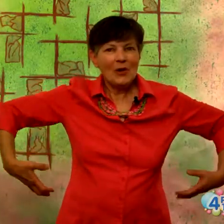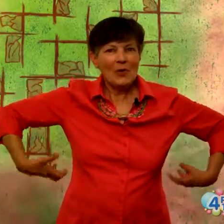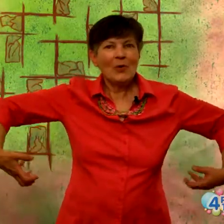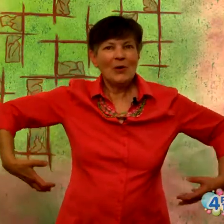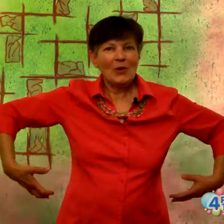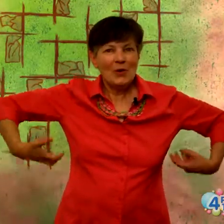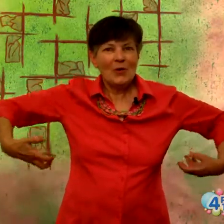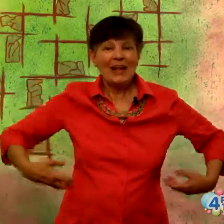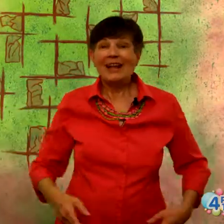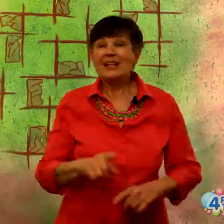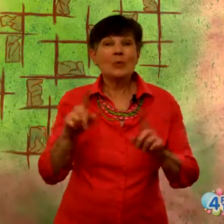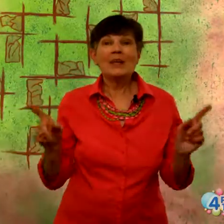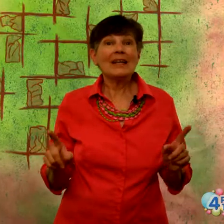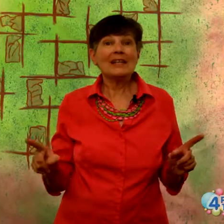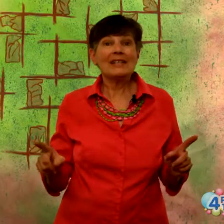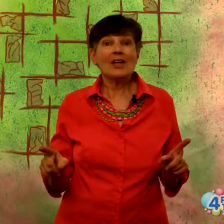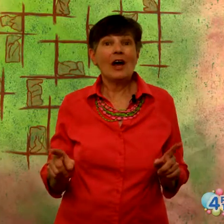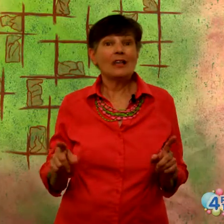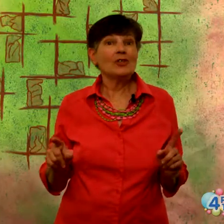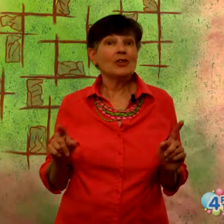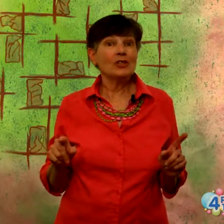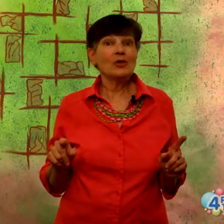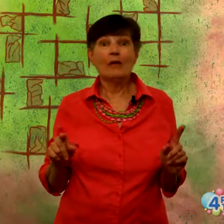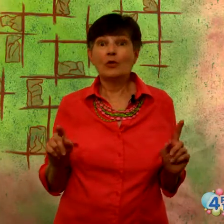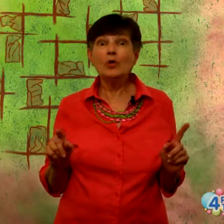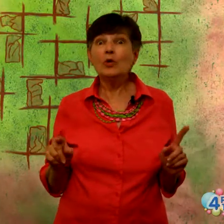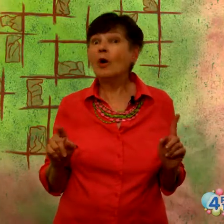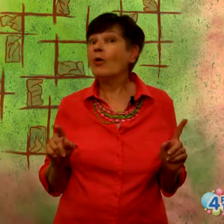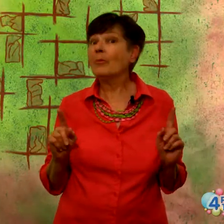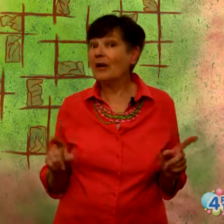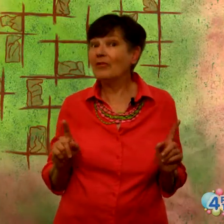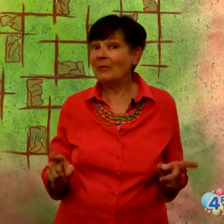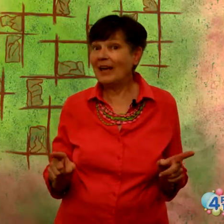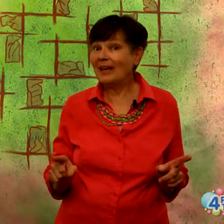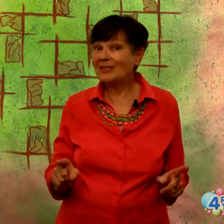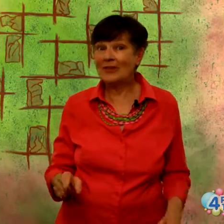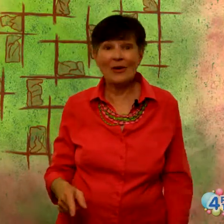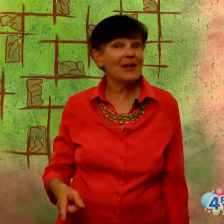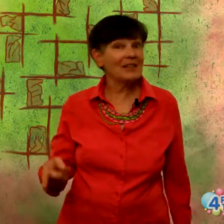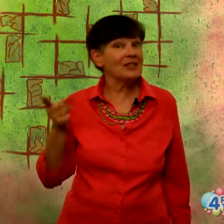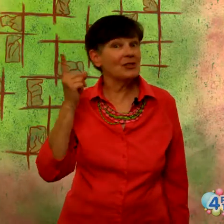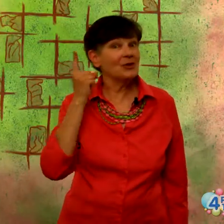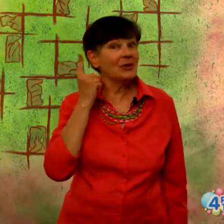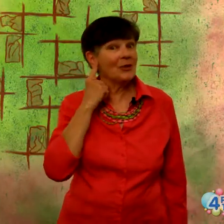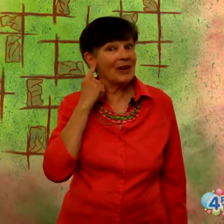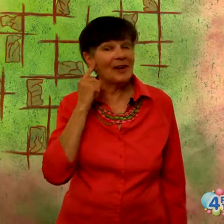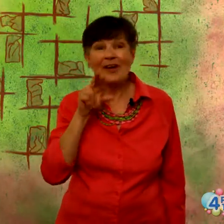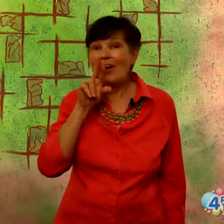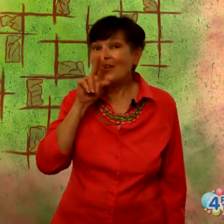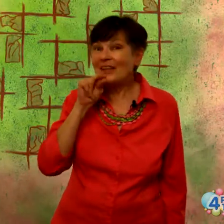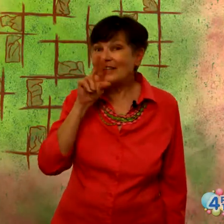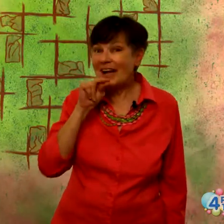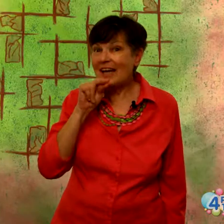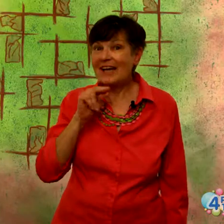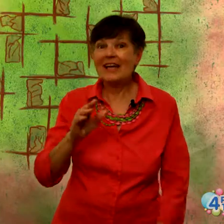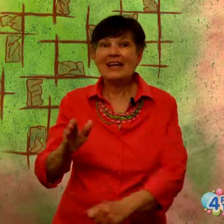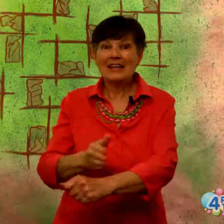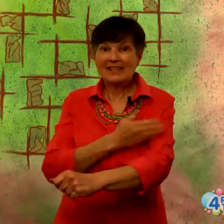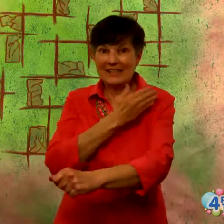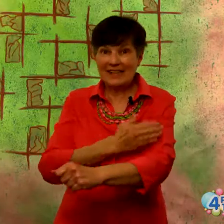ook, ook. And it's a real easy song, it's to the tune of Do You Know the Muffin Man. So this is Do You Hear the Ducky Sing?